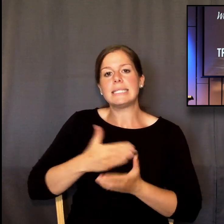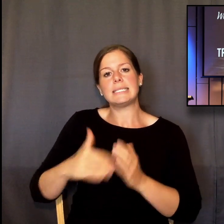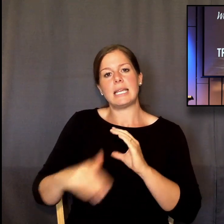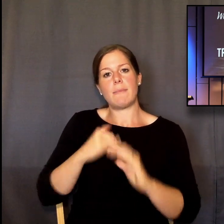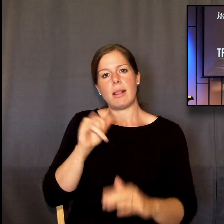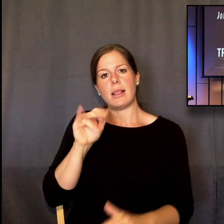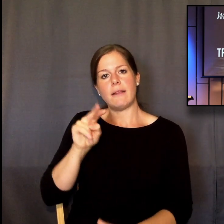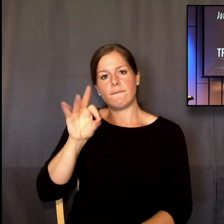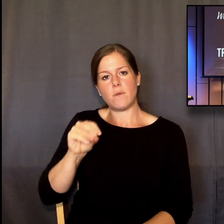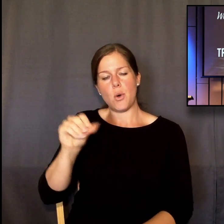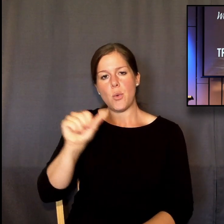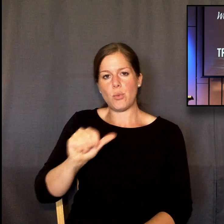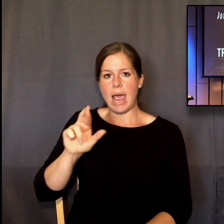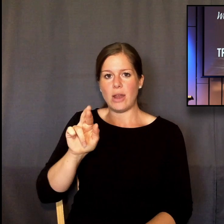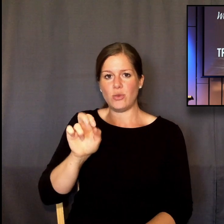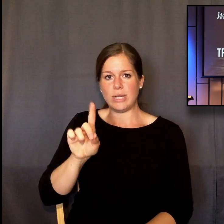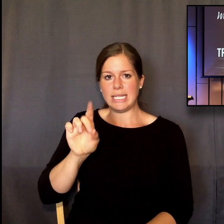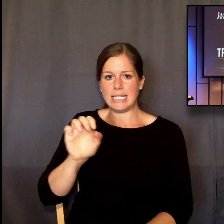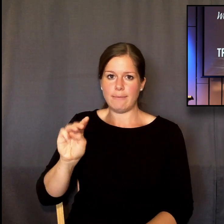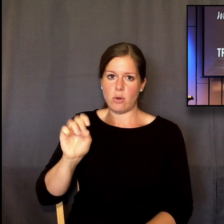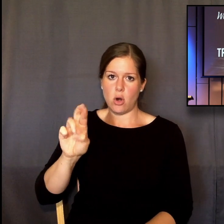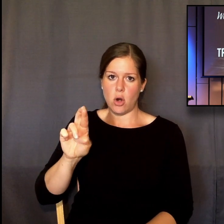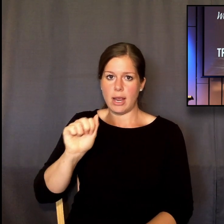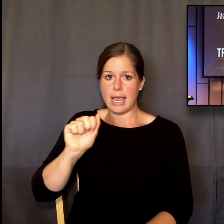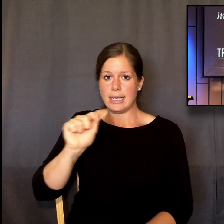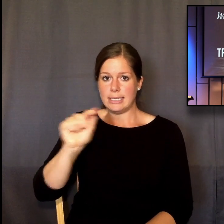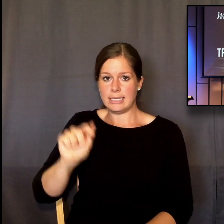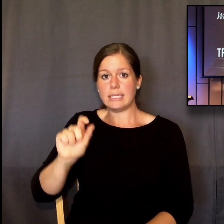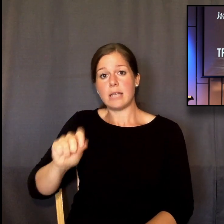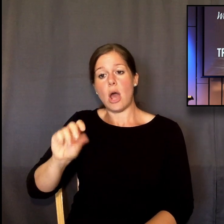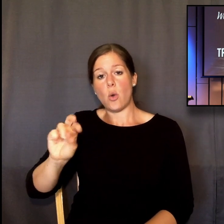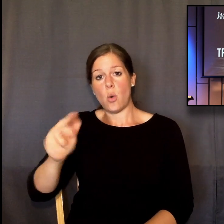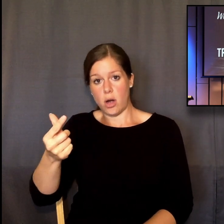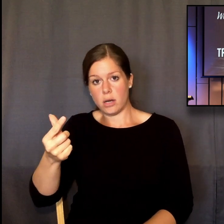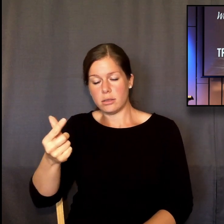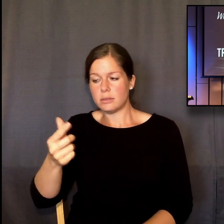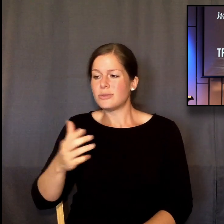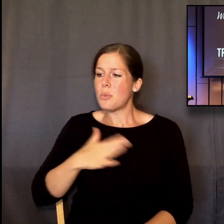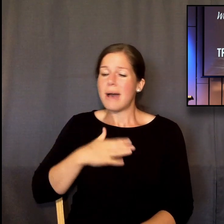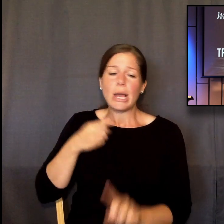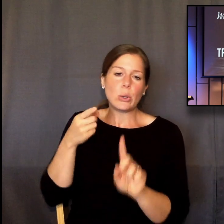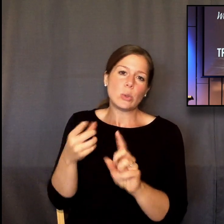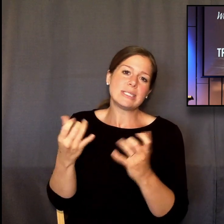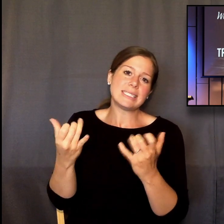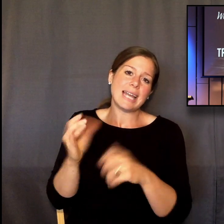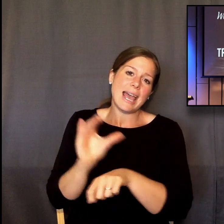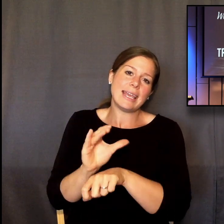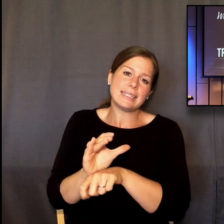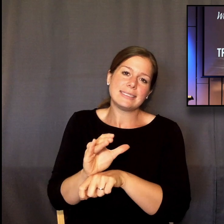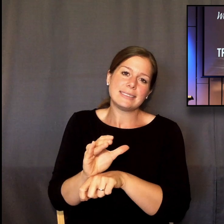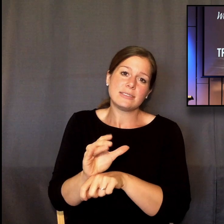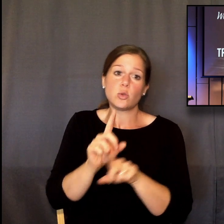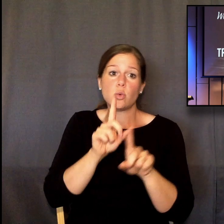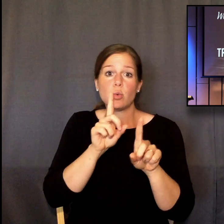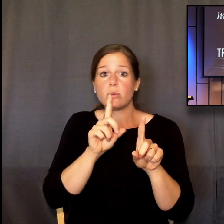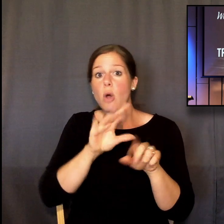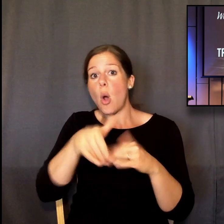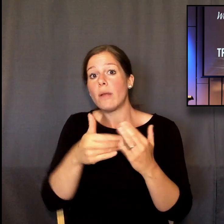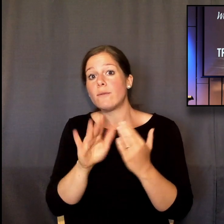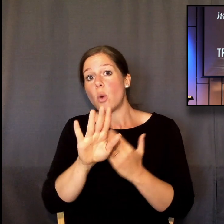So my goal tonight has not been to answer all your questions. My goal tonight has been to teach you what the Bible